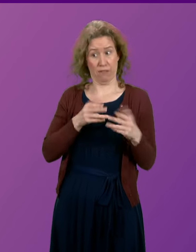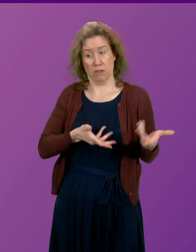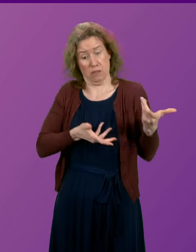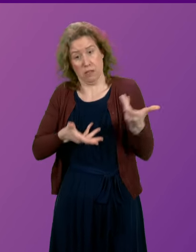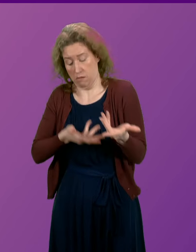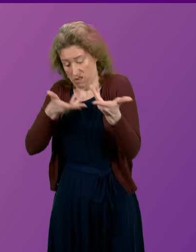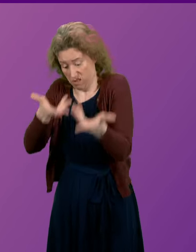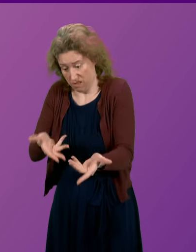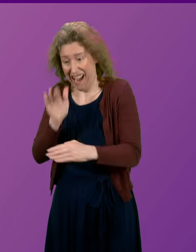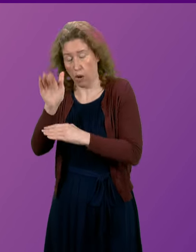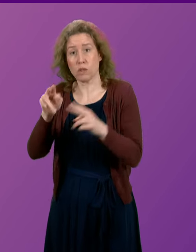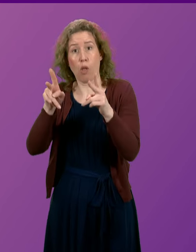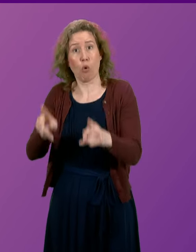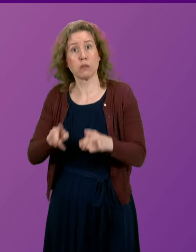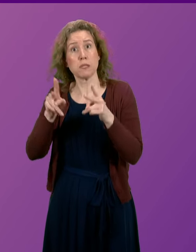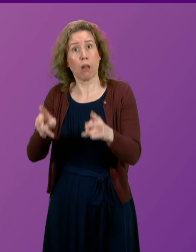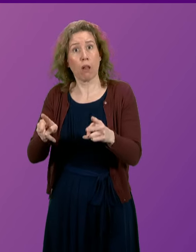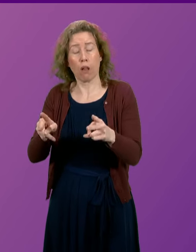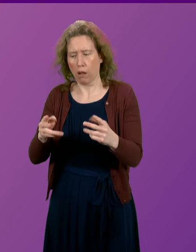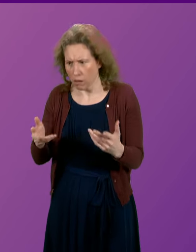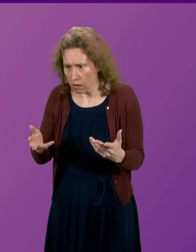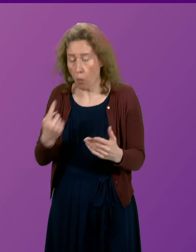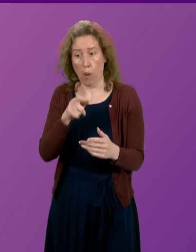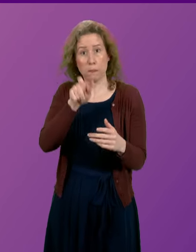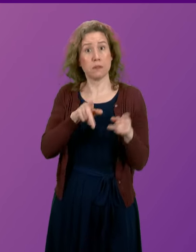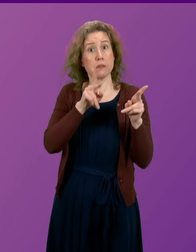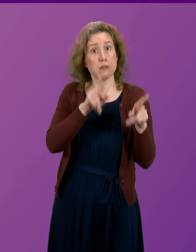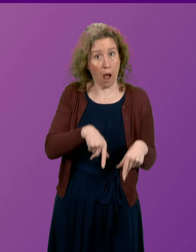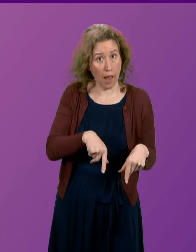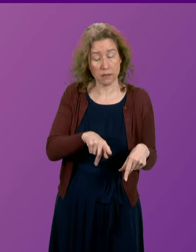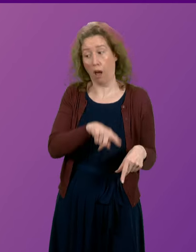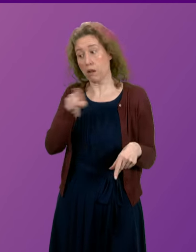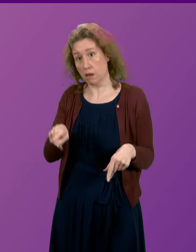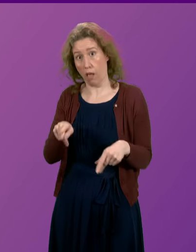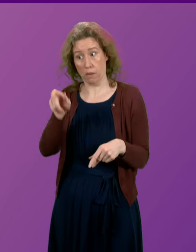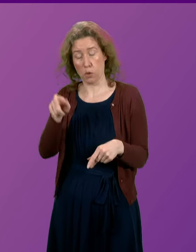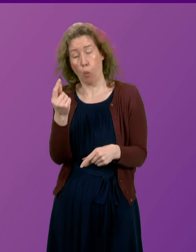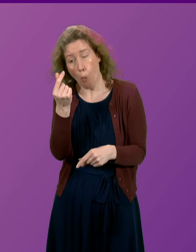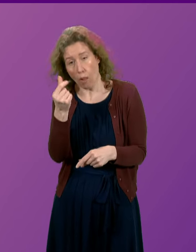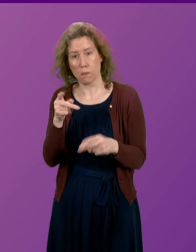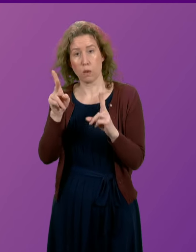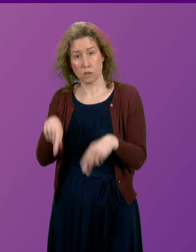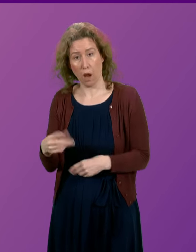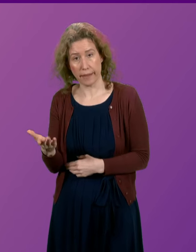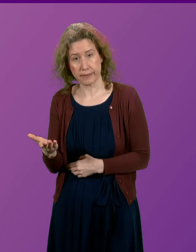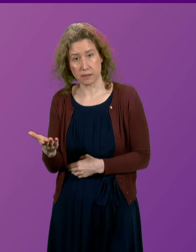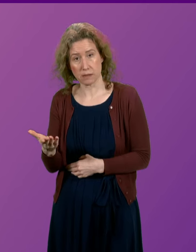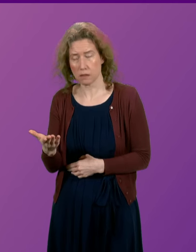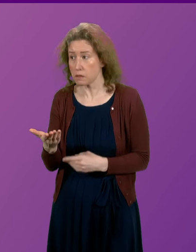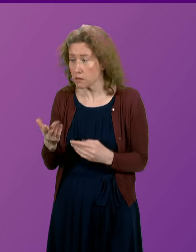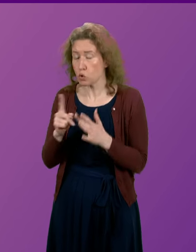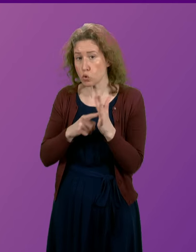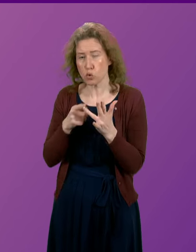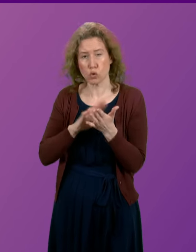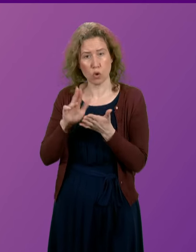outside. One life has been lost. Another was very nearly lost. Does John